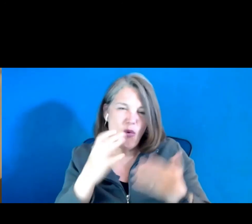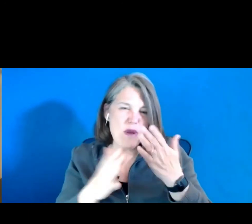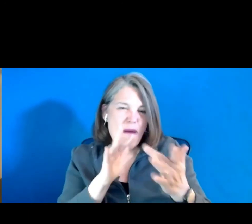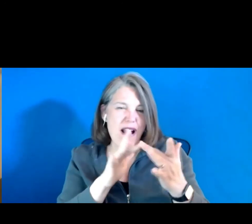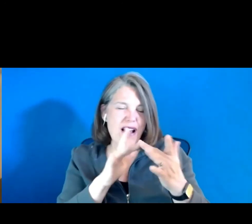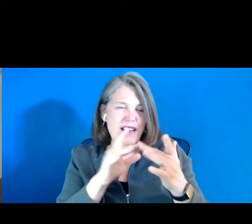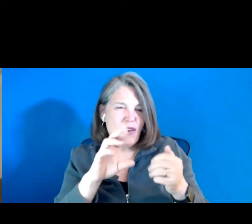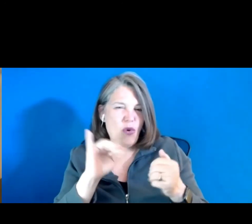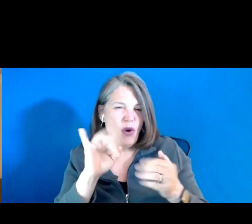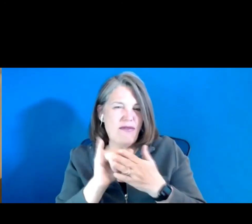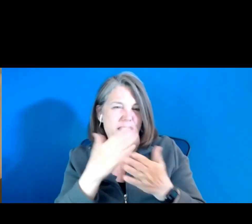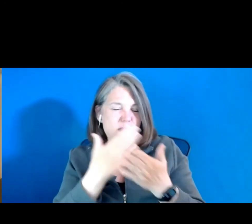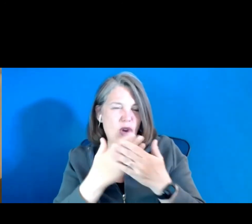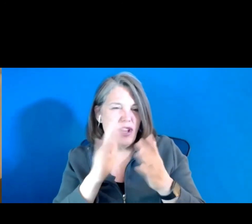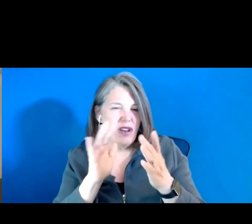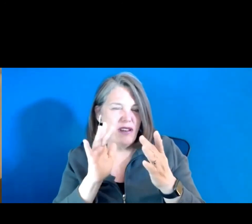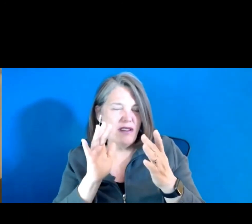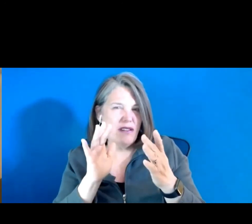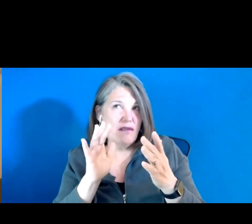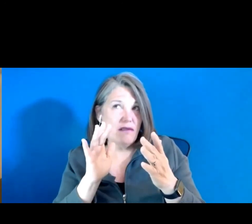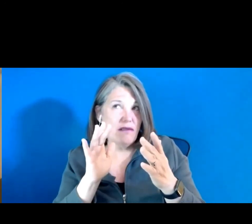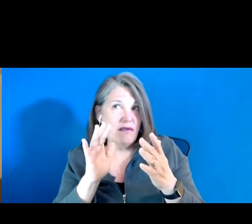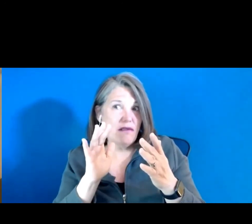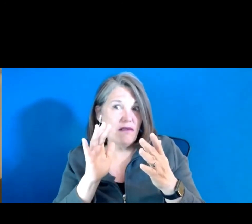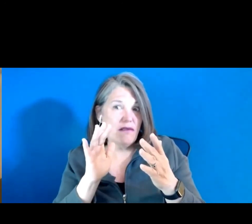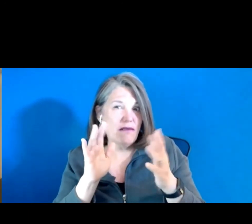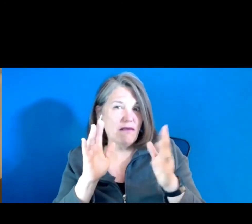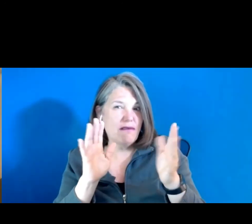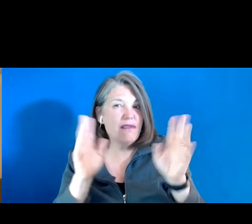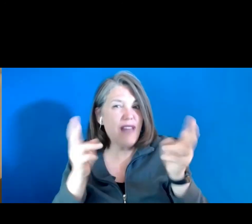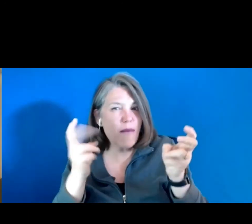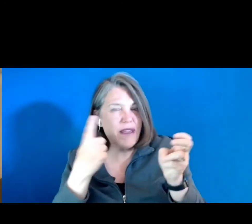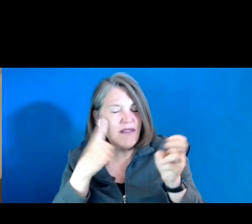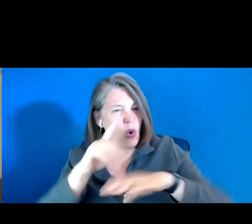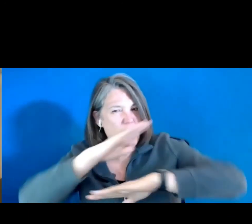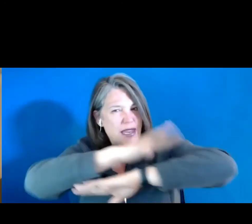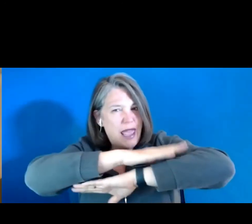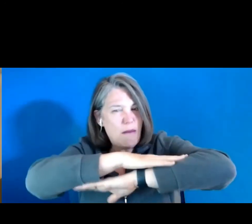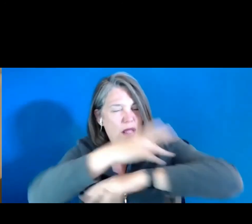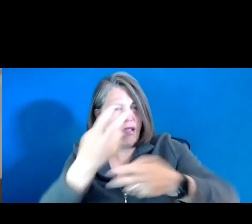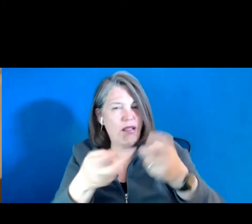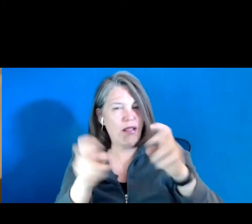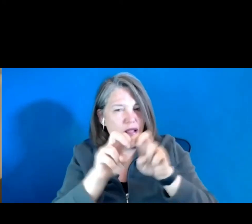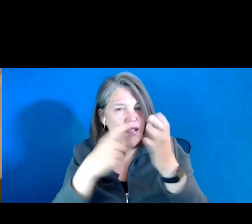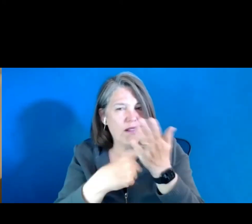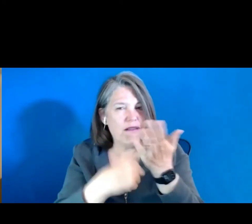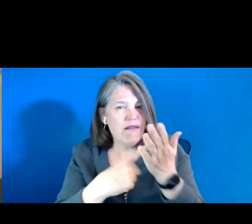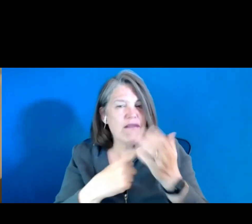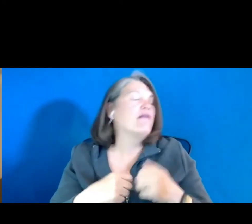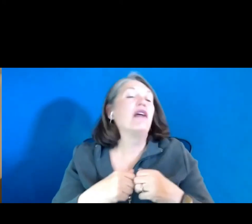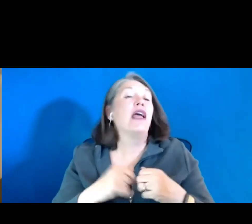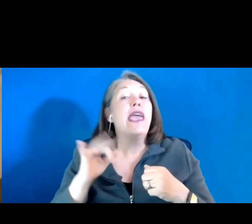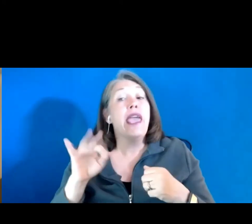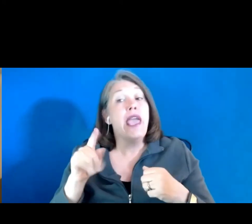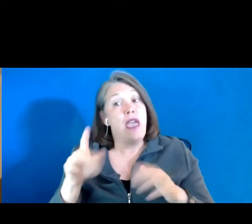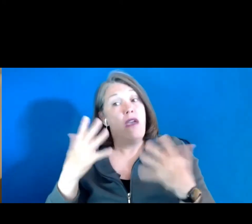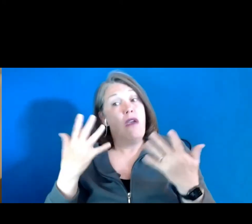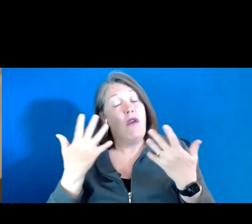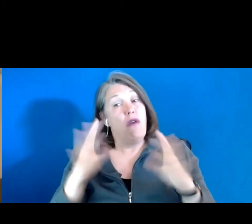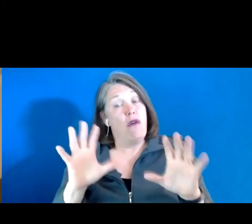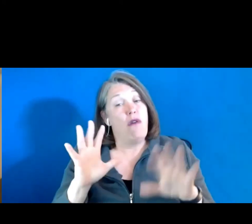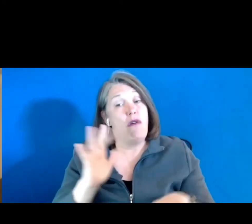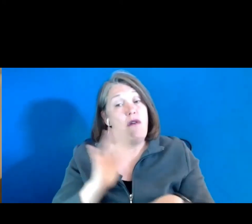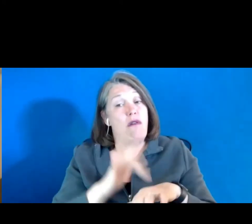whether that's a good topic, um, uh, for a table. If you, um, um, if you've been in a session,